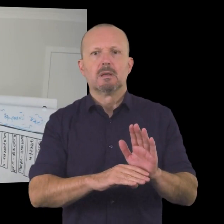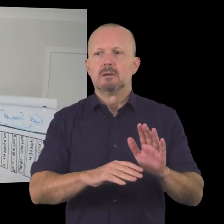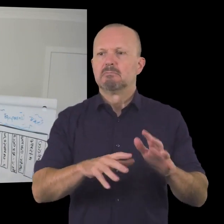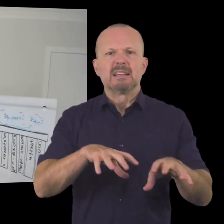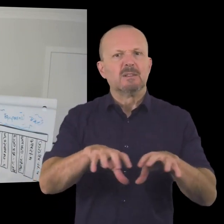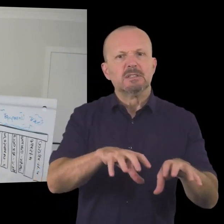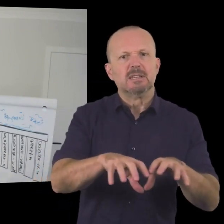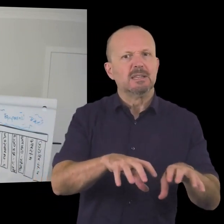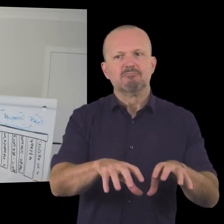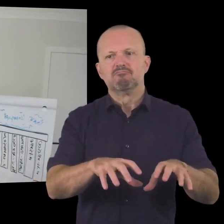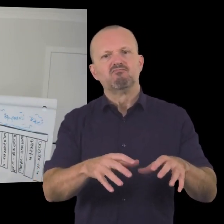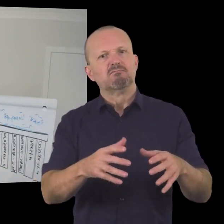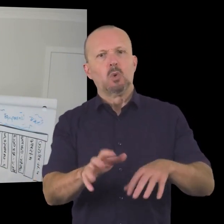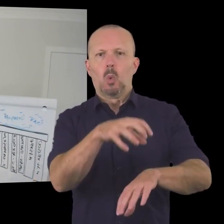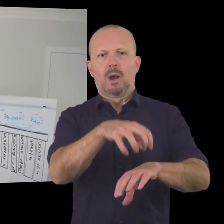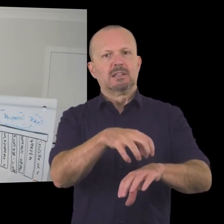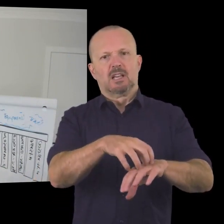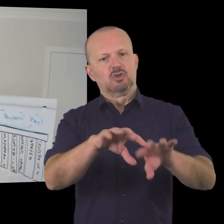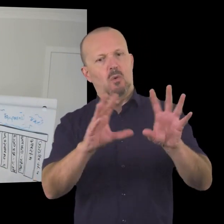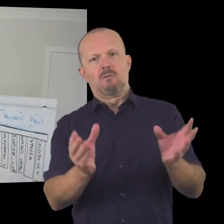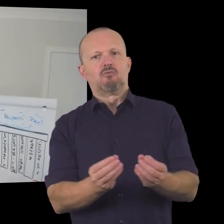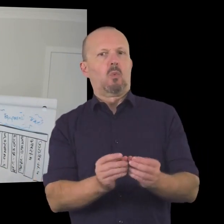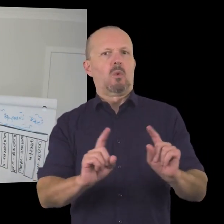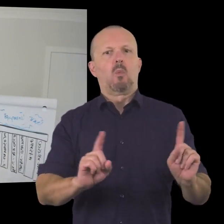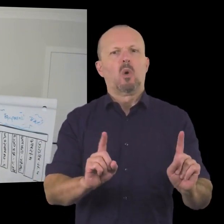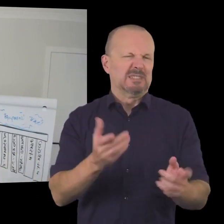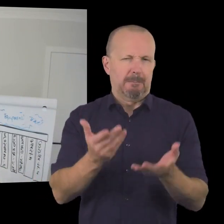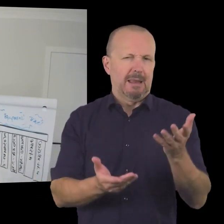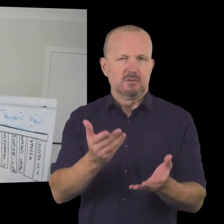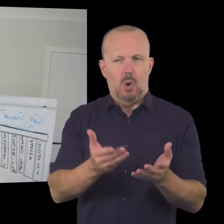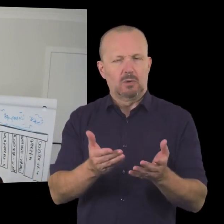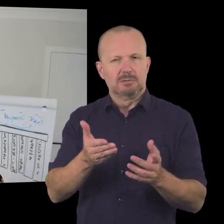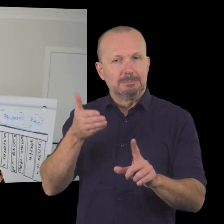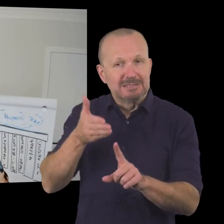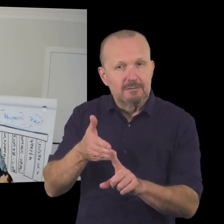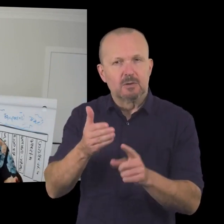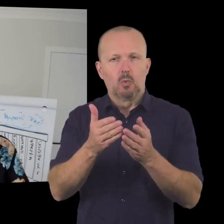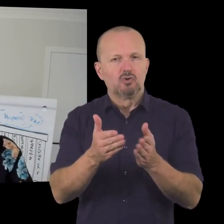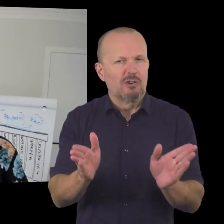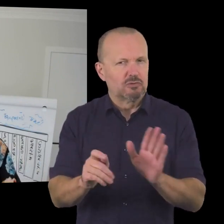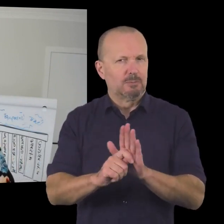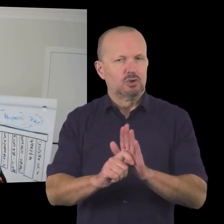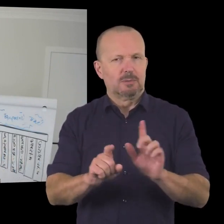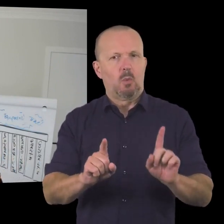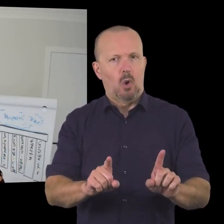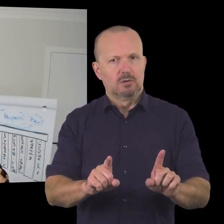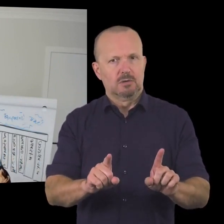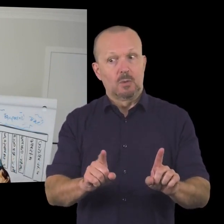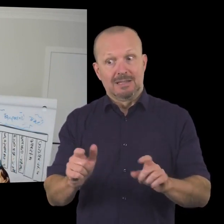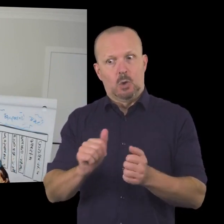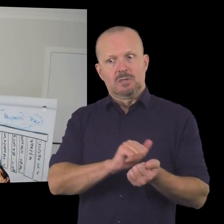program uh your uh activity uh or your organization depending on what you're talking about in the context of sponsorship